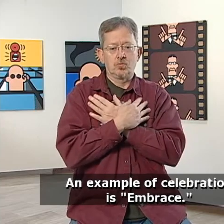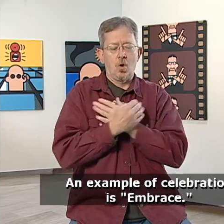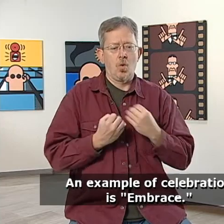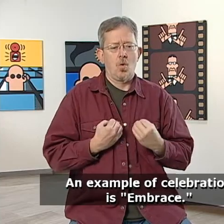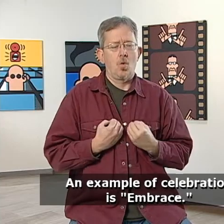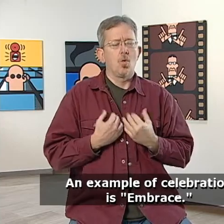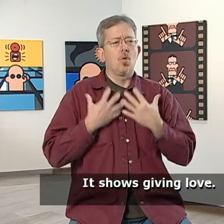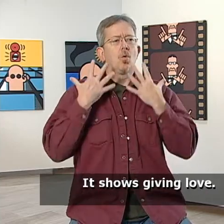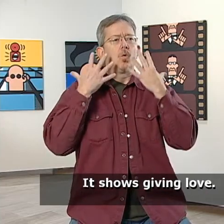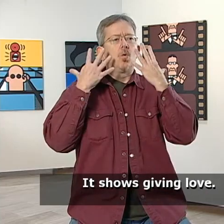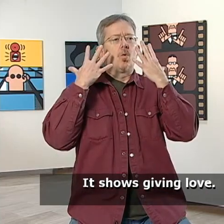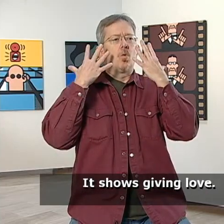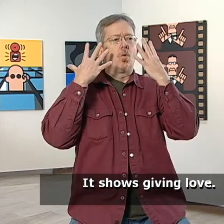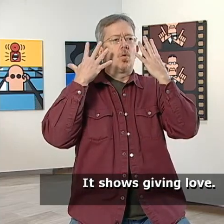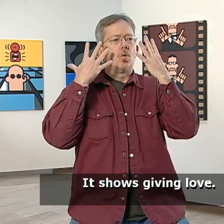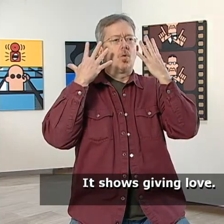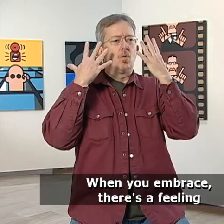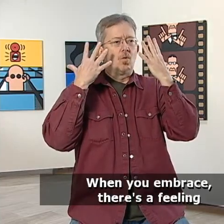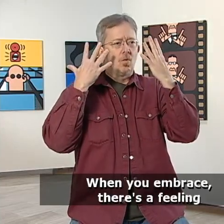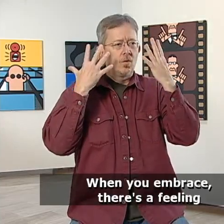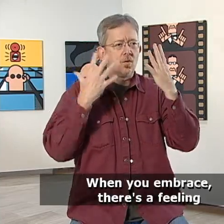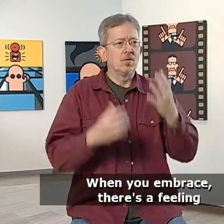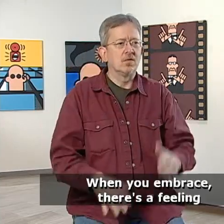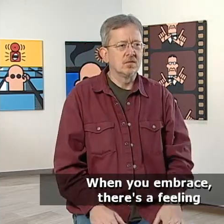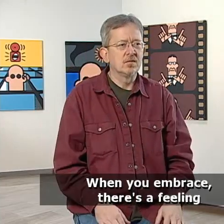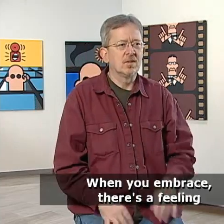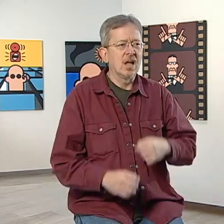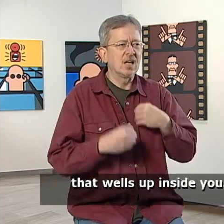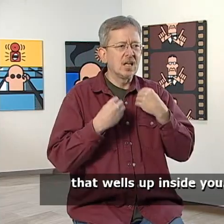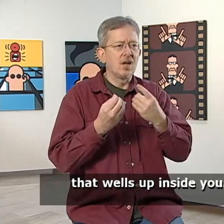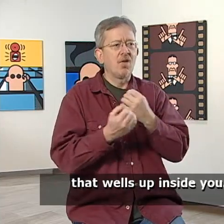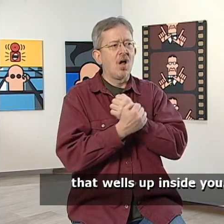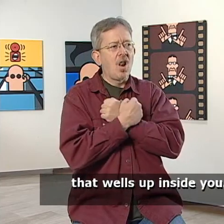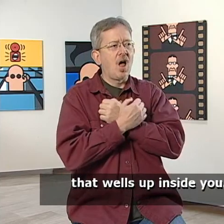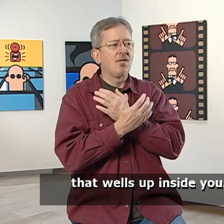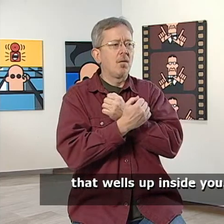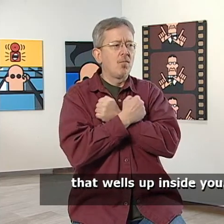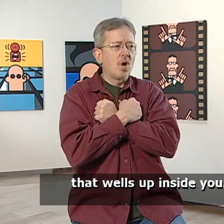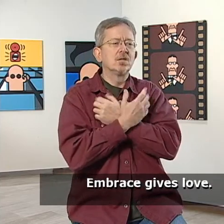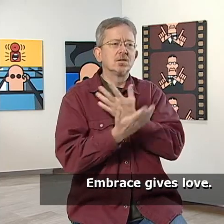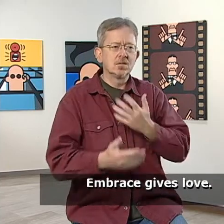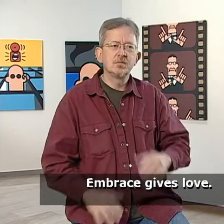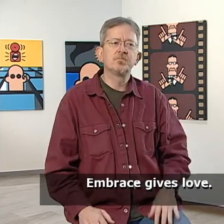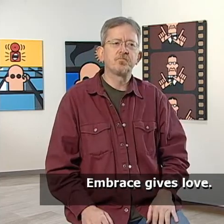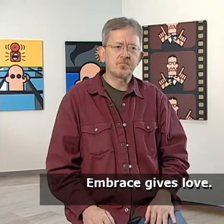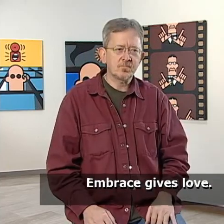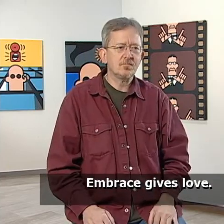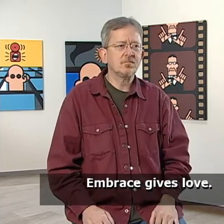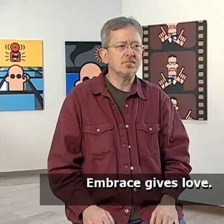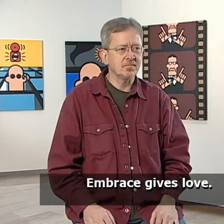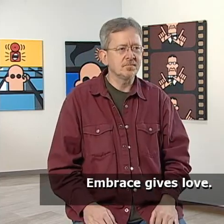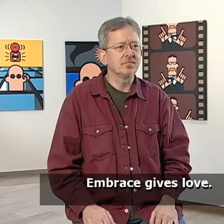is embrace. It shows giving love. When you embrace, there's a feeling that wells up inside you. Embrace gives love.